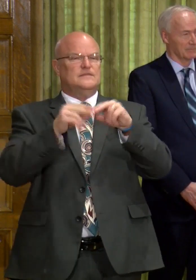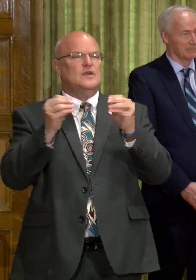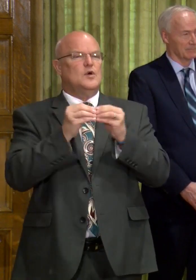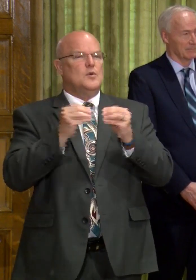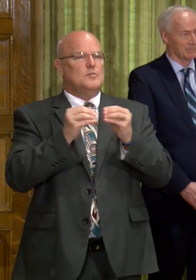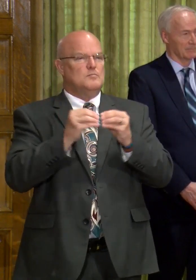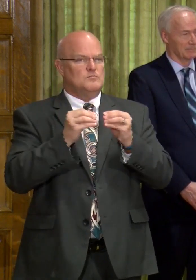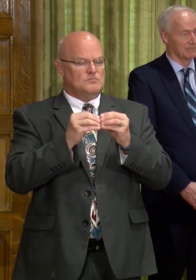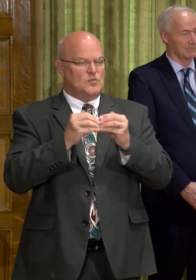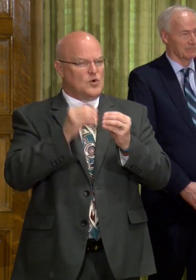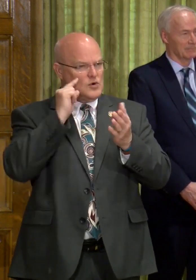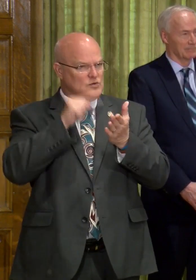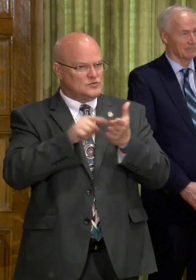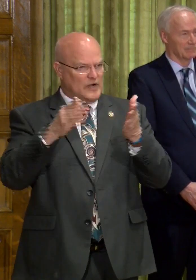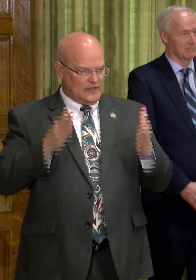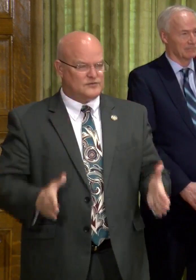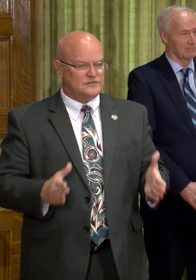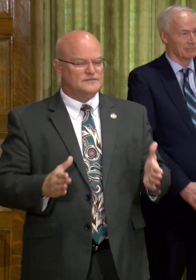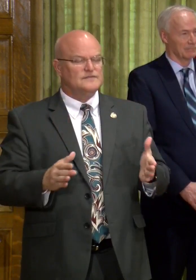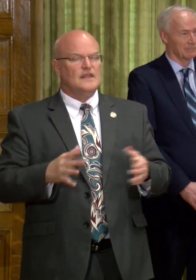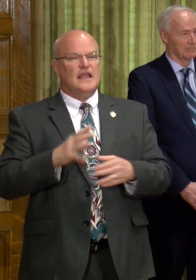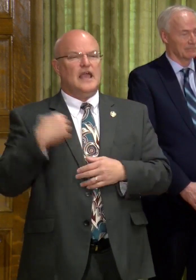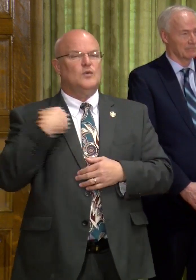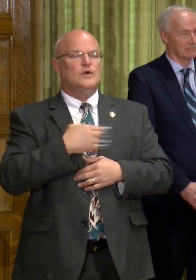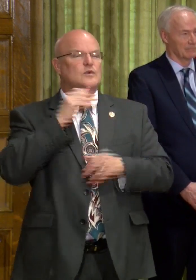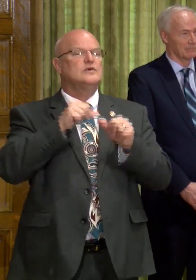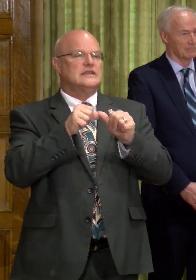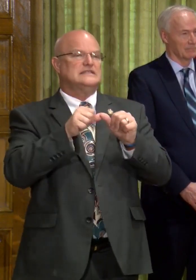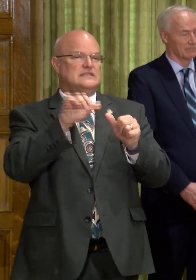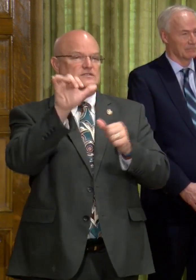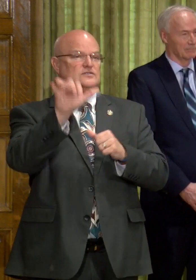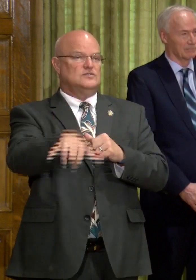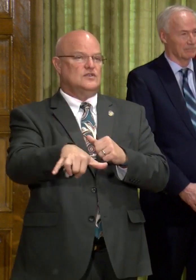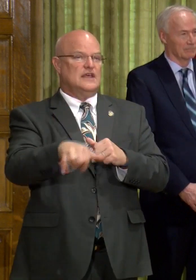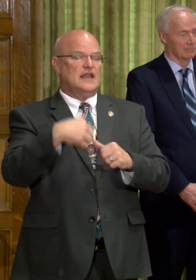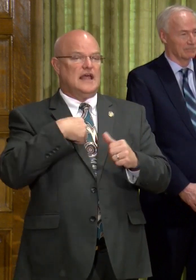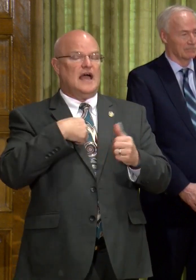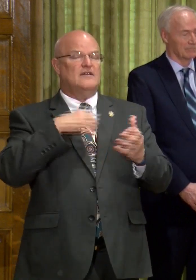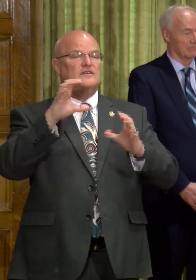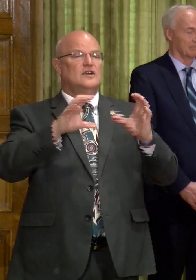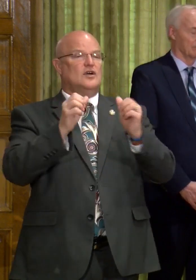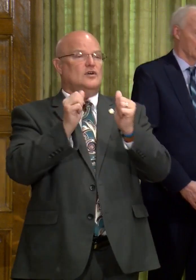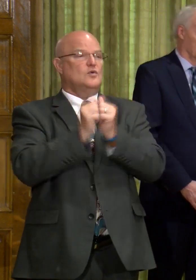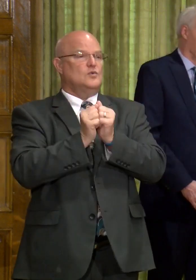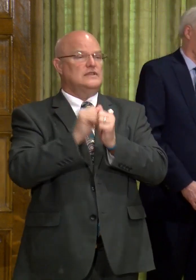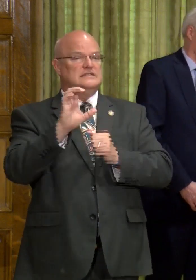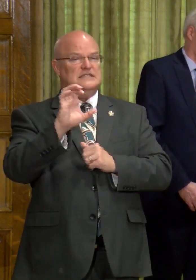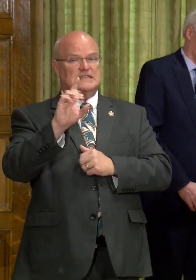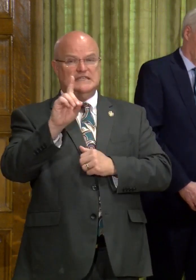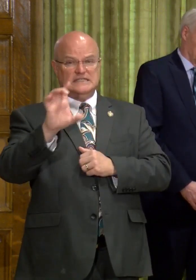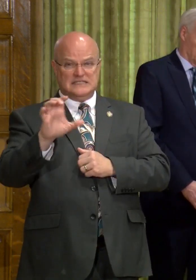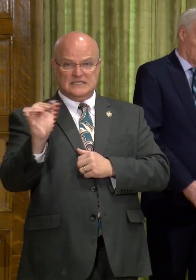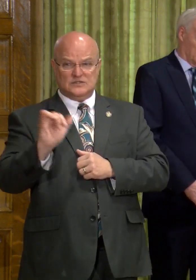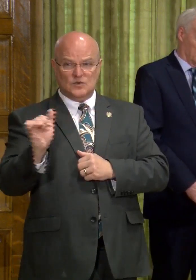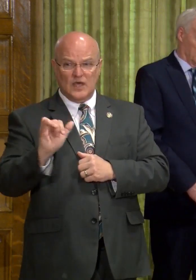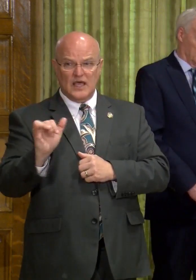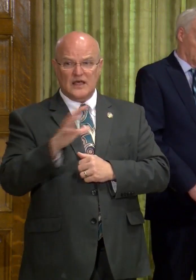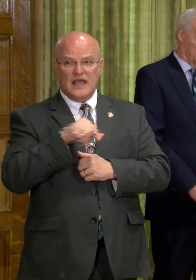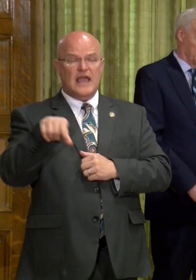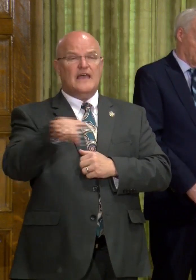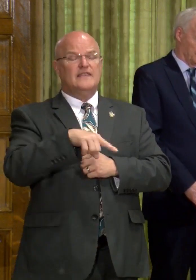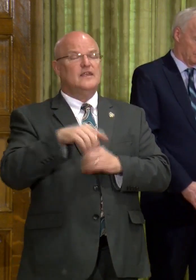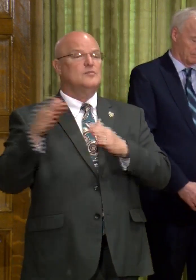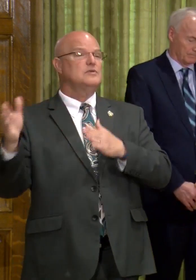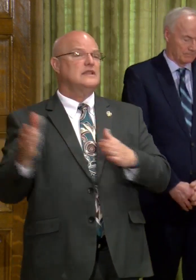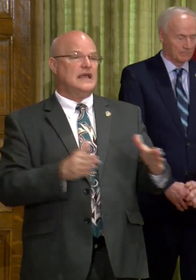uh, and expand our capacity. Um, and we'll continue to do that. I've been in conversations with CDC as well. Uh, their